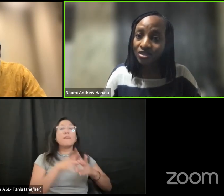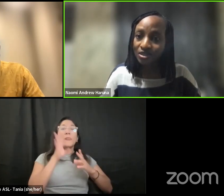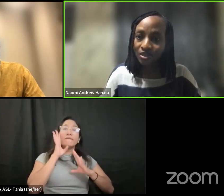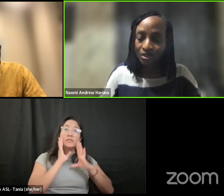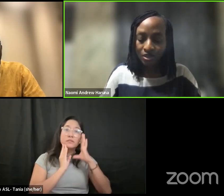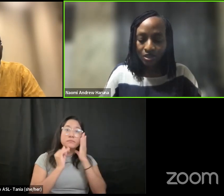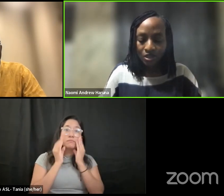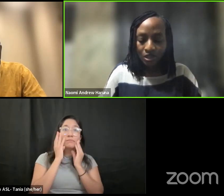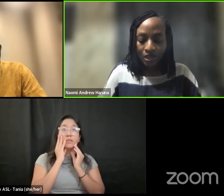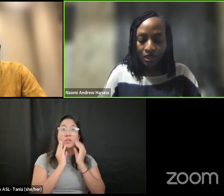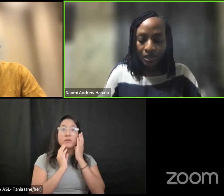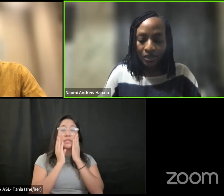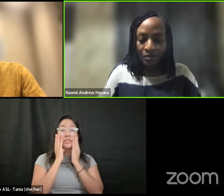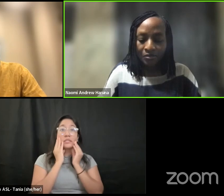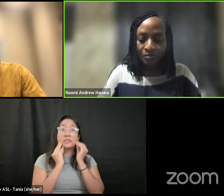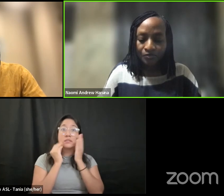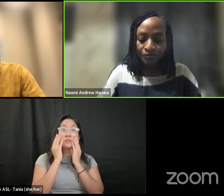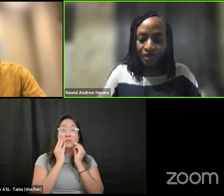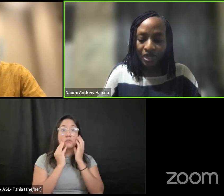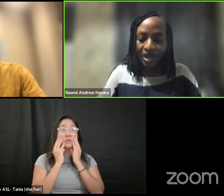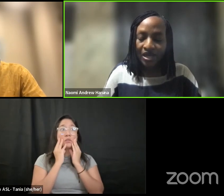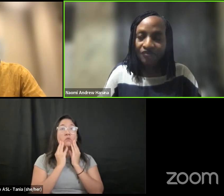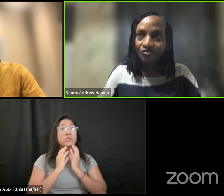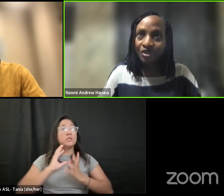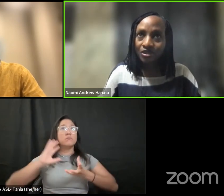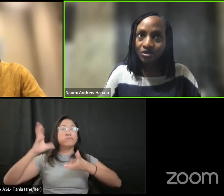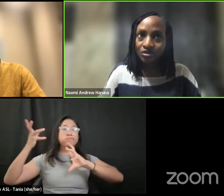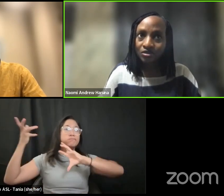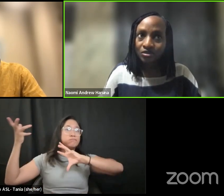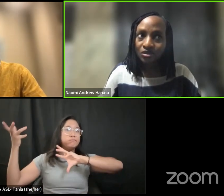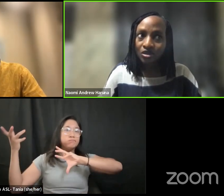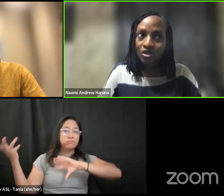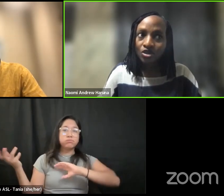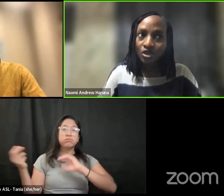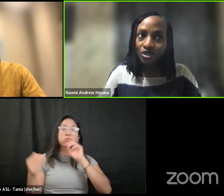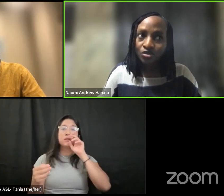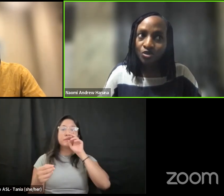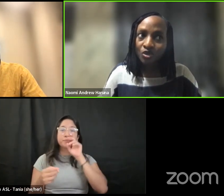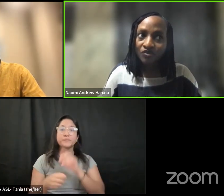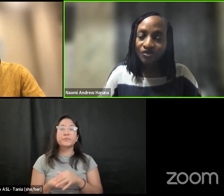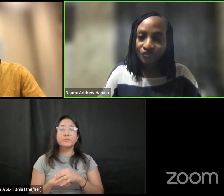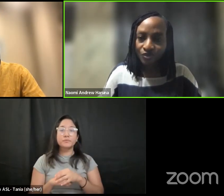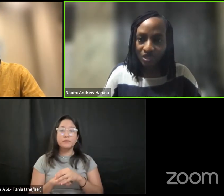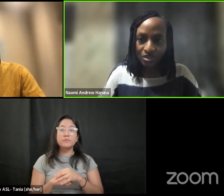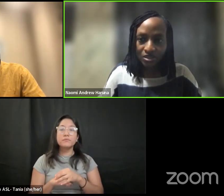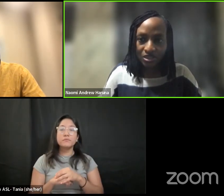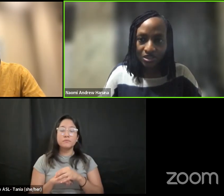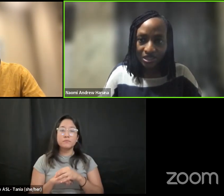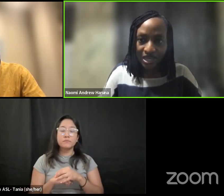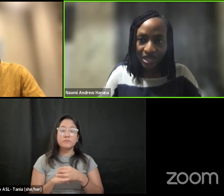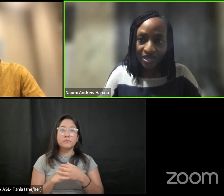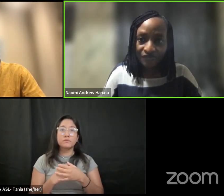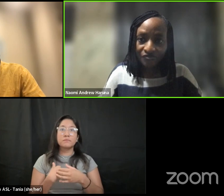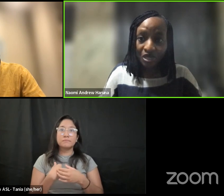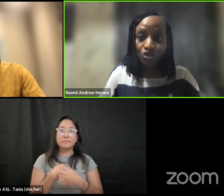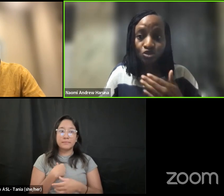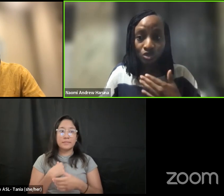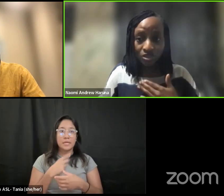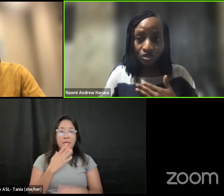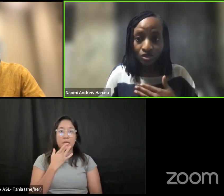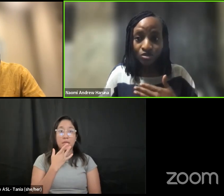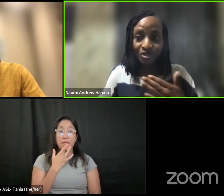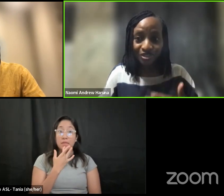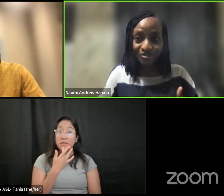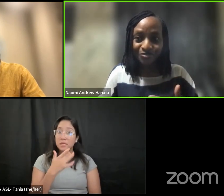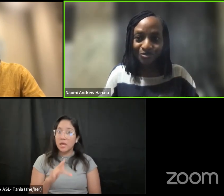insurgency um i have been lucky to be one of the few that is alive my